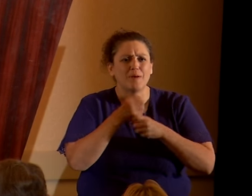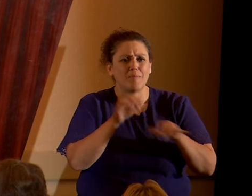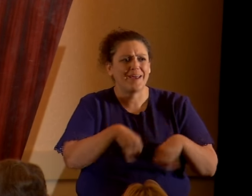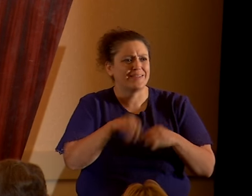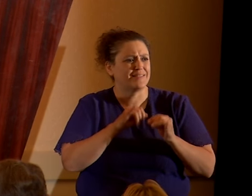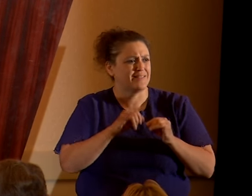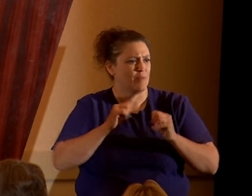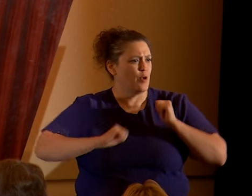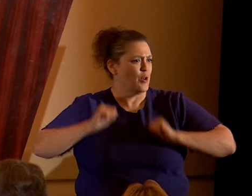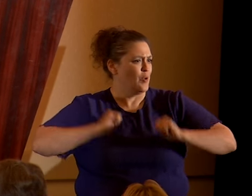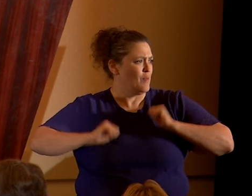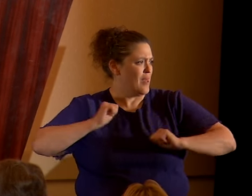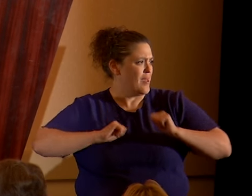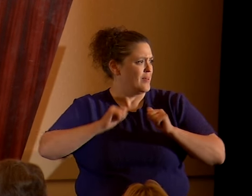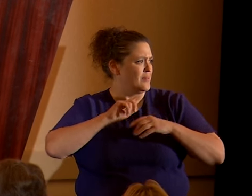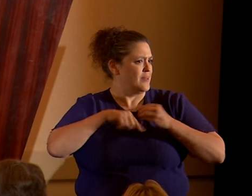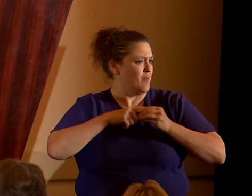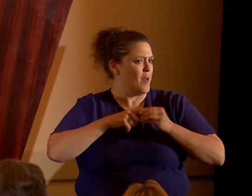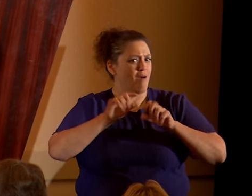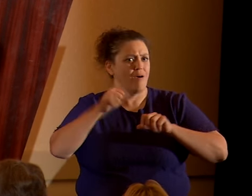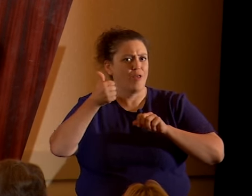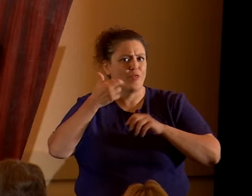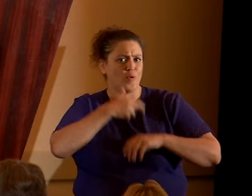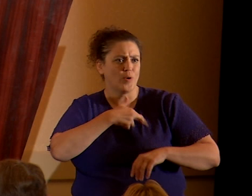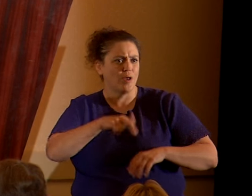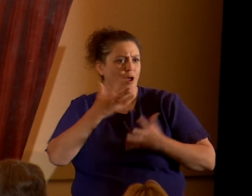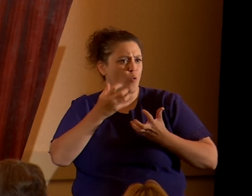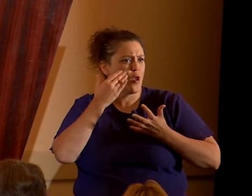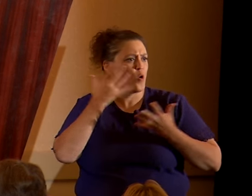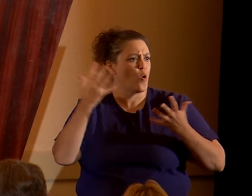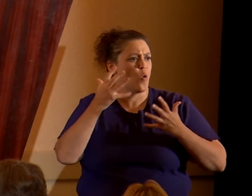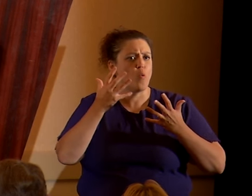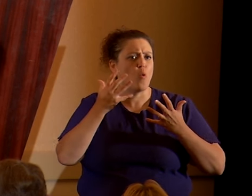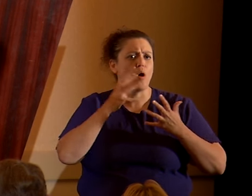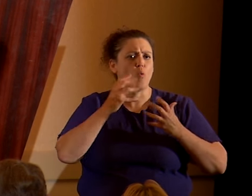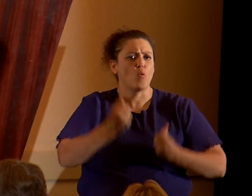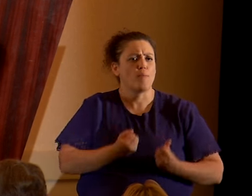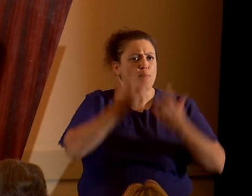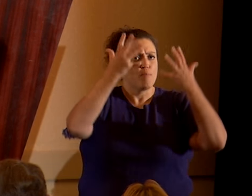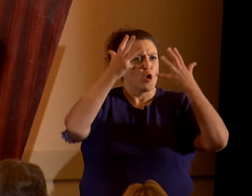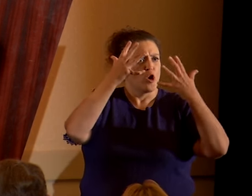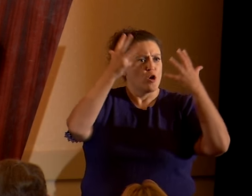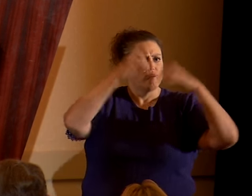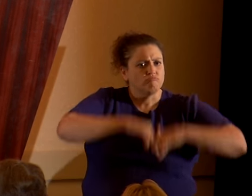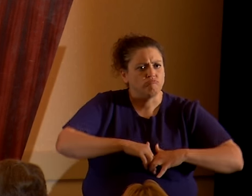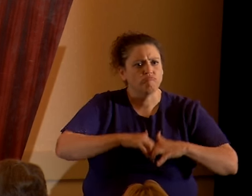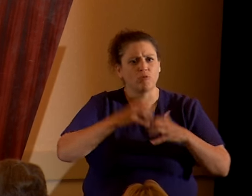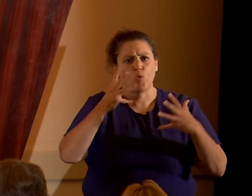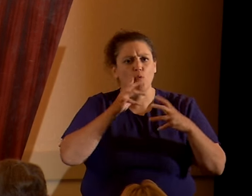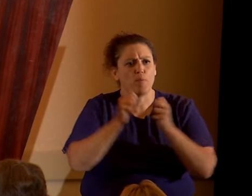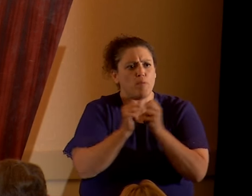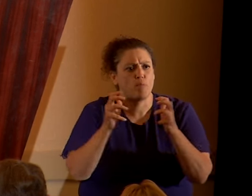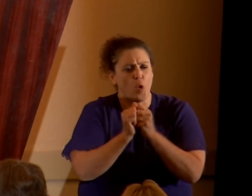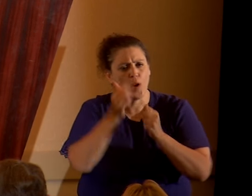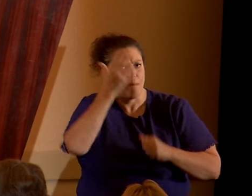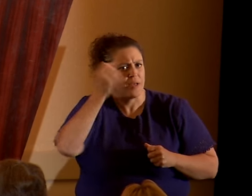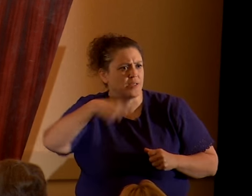embassies are going to be burned as a result of that, and what is the religion of the people who are burning these embassies?